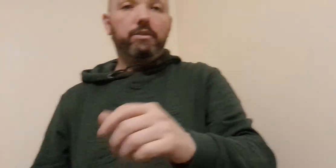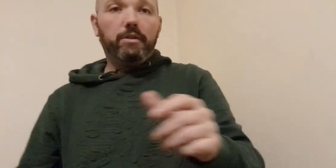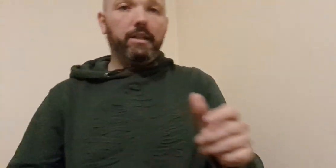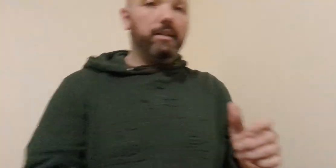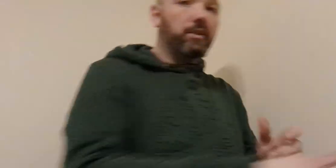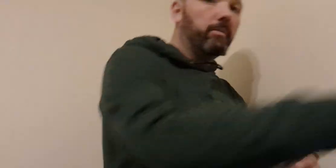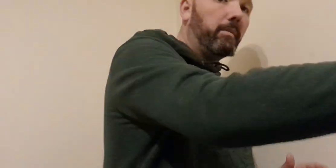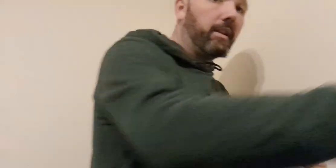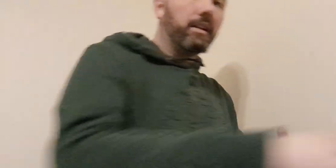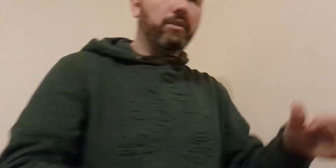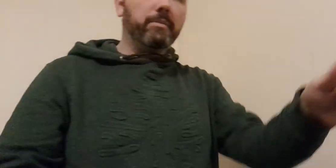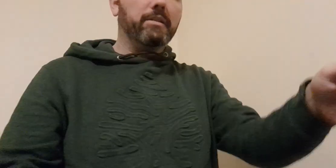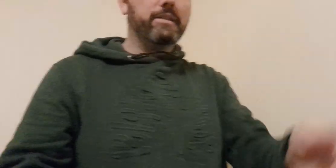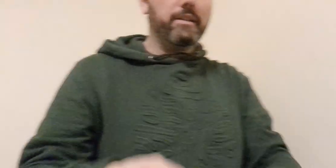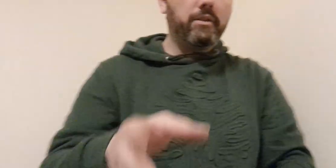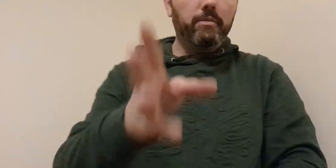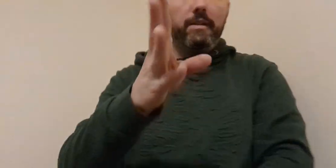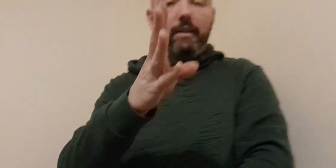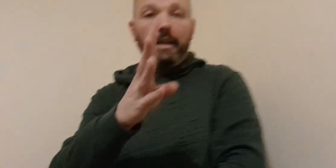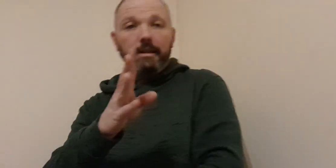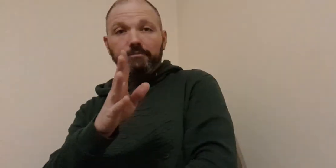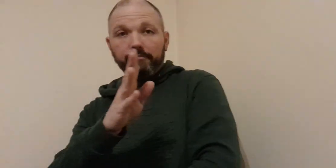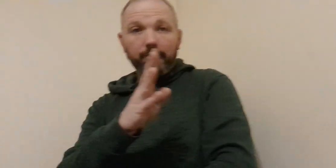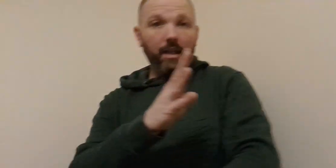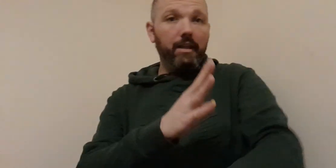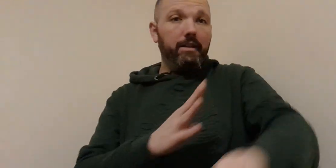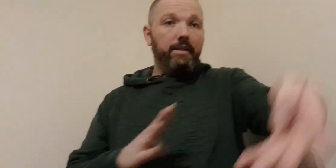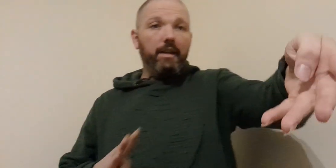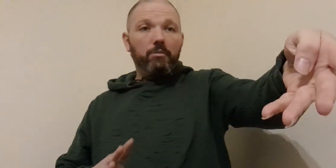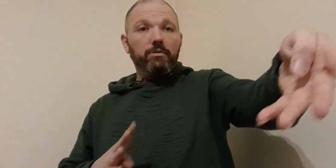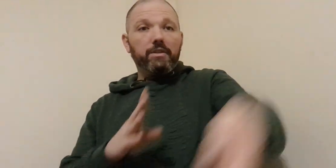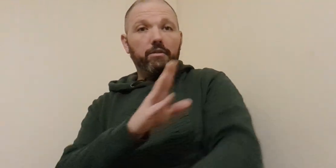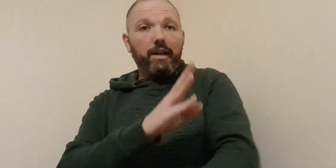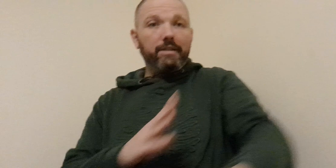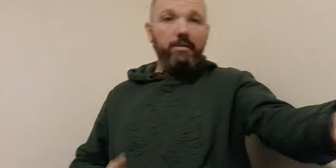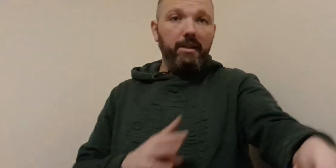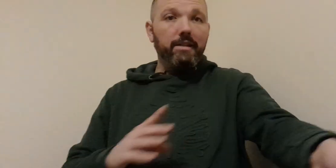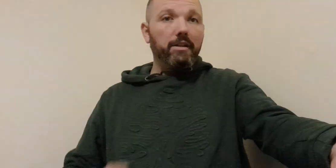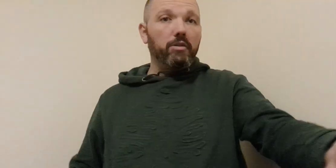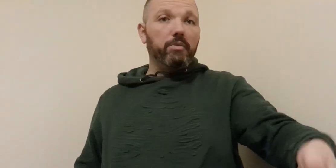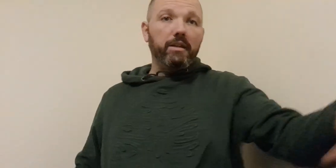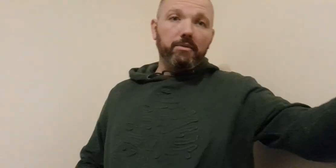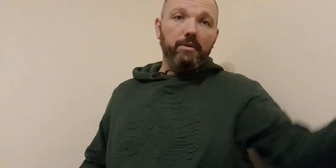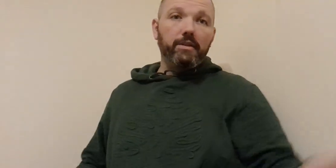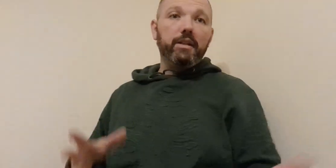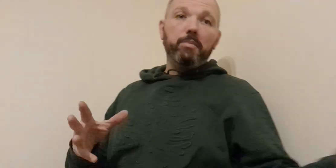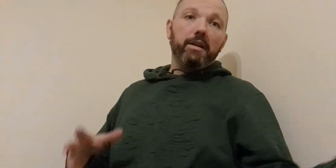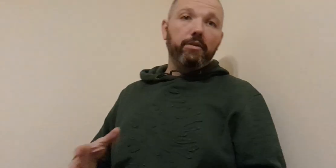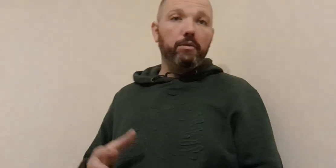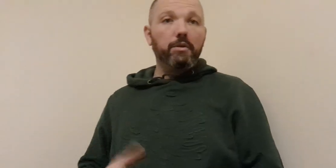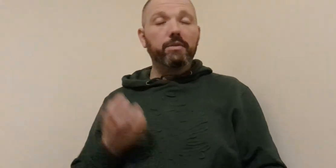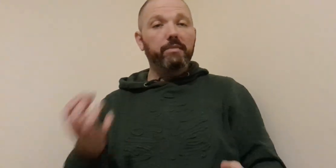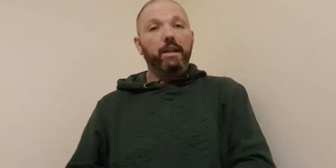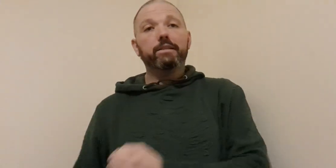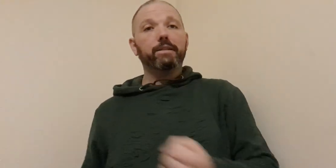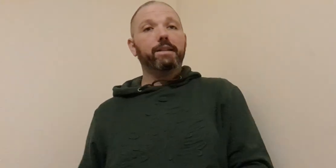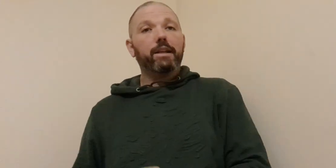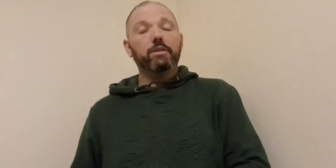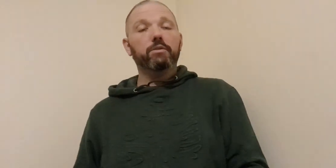that you can then like maybe kind of come in let's say like go with um snake moves in the grass to basically like go bring them to a side body throw or something else like that like go